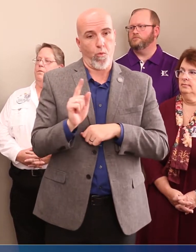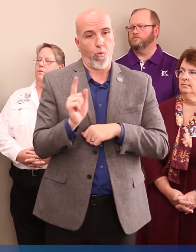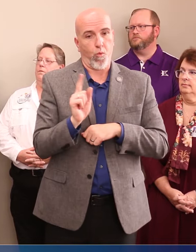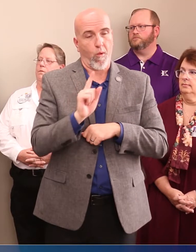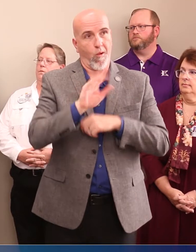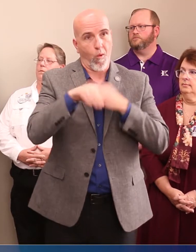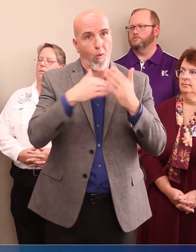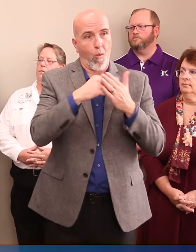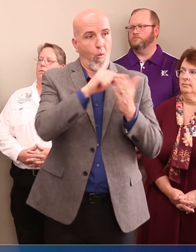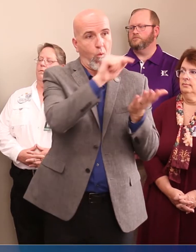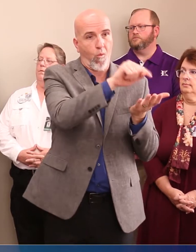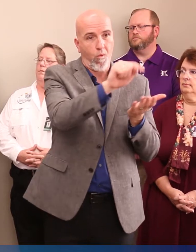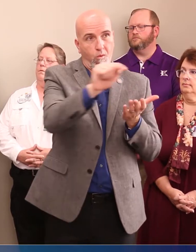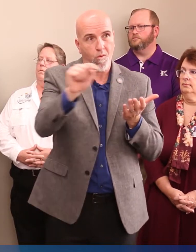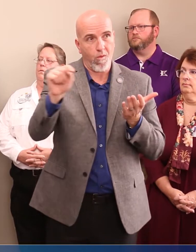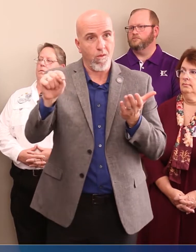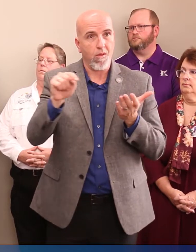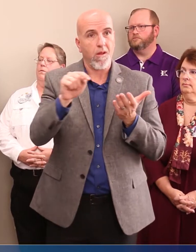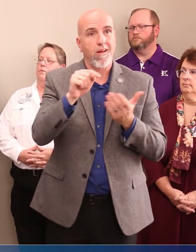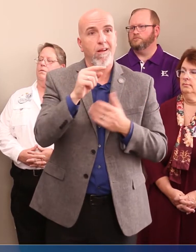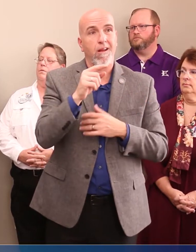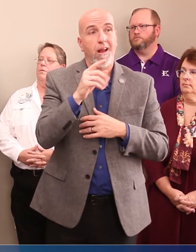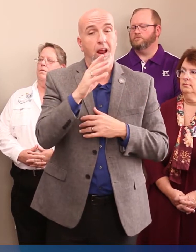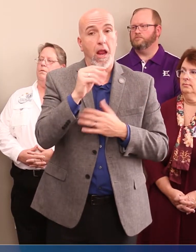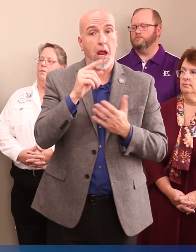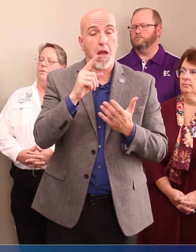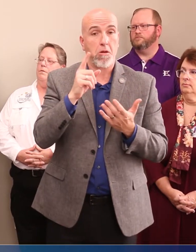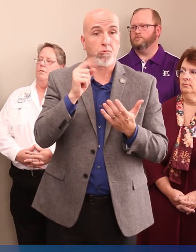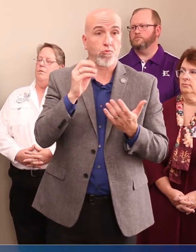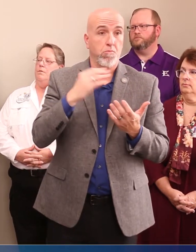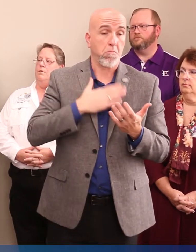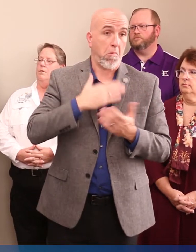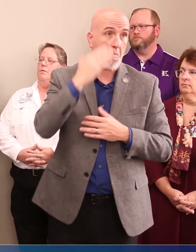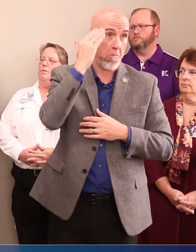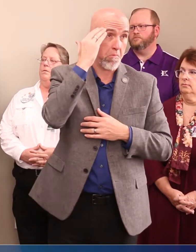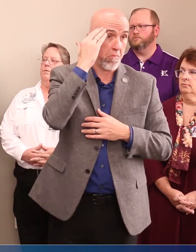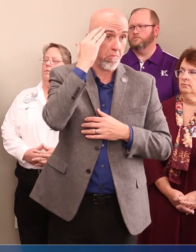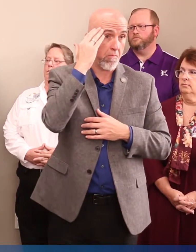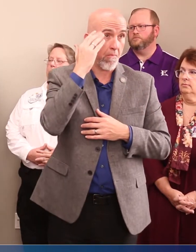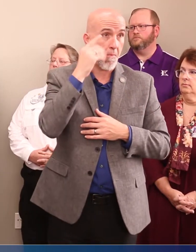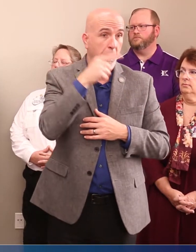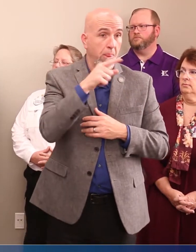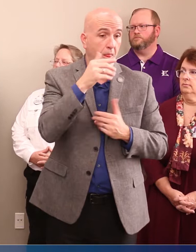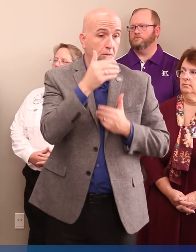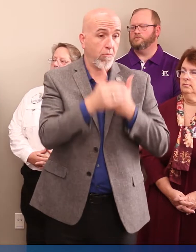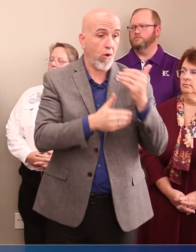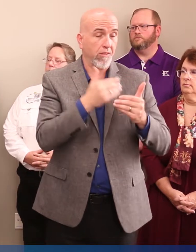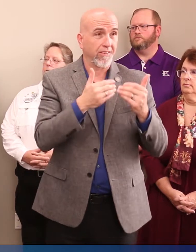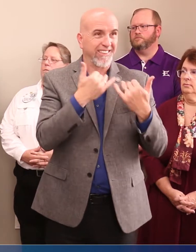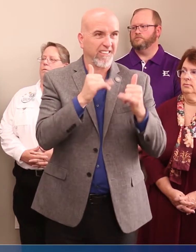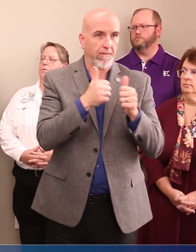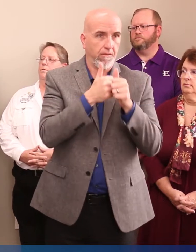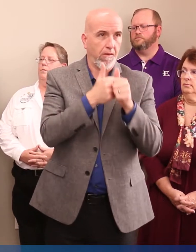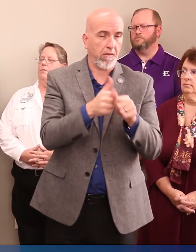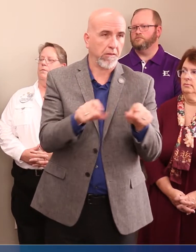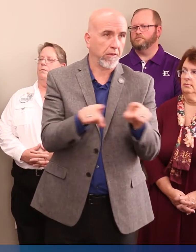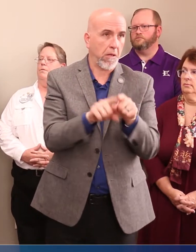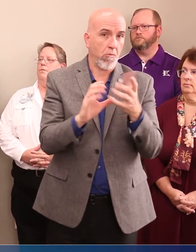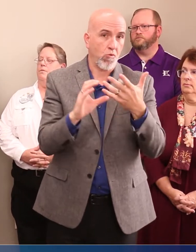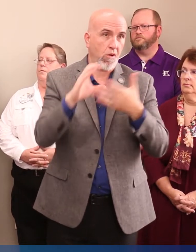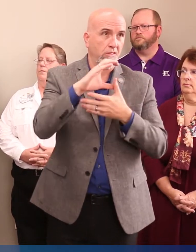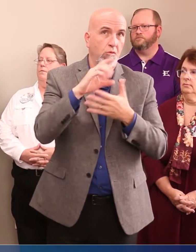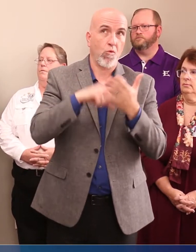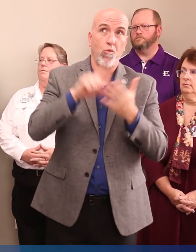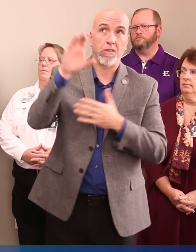all of those centers are and, to my knowledge, the process is still following the same criteria that